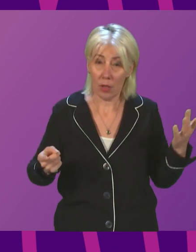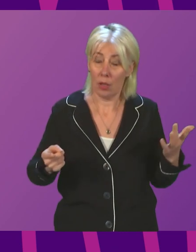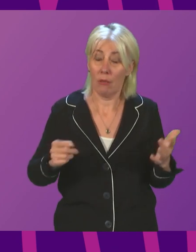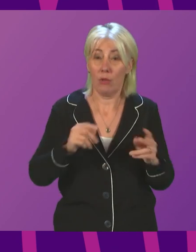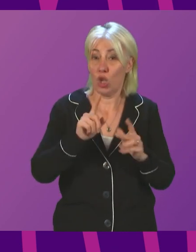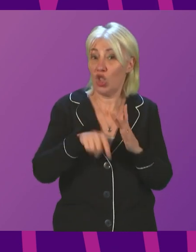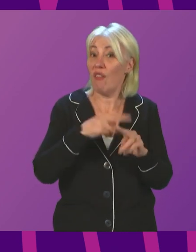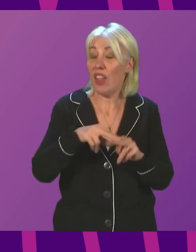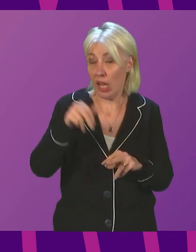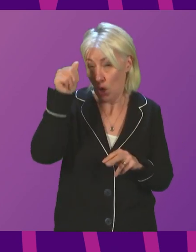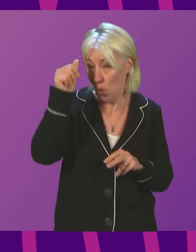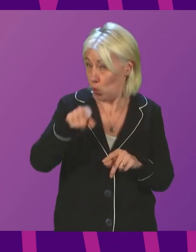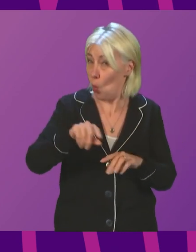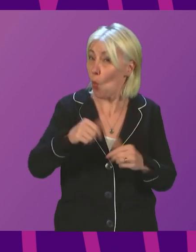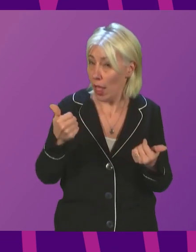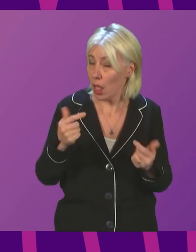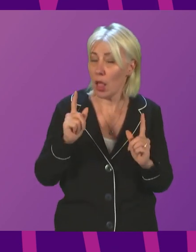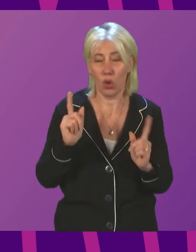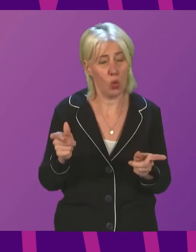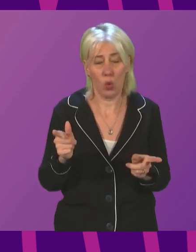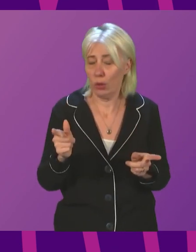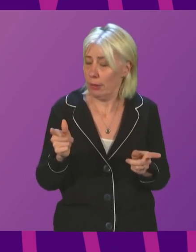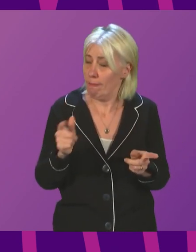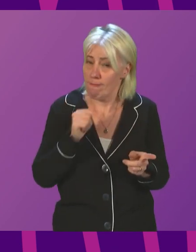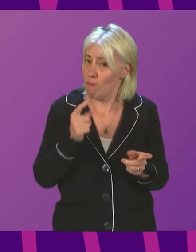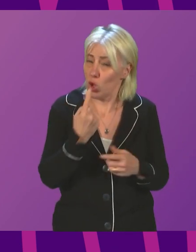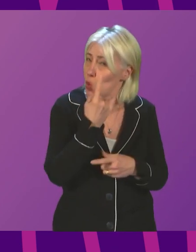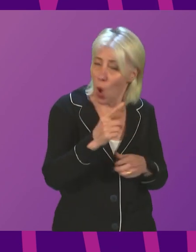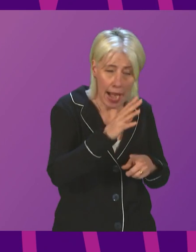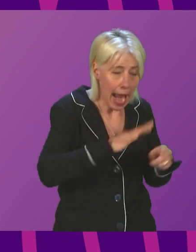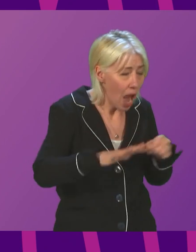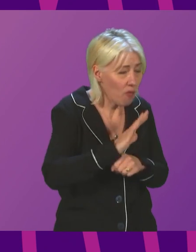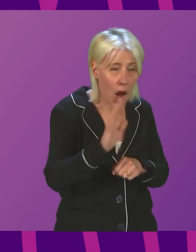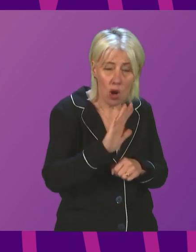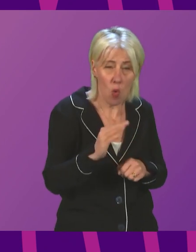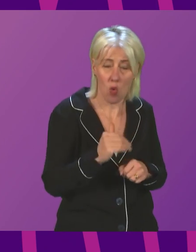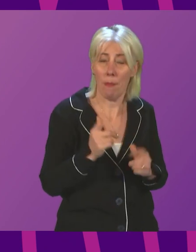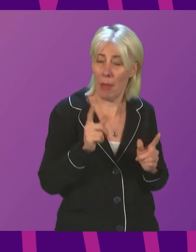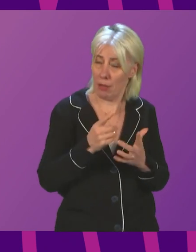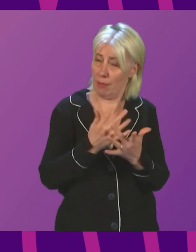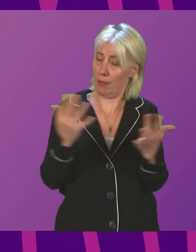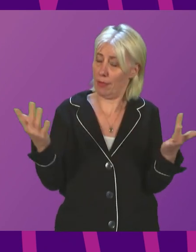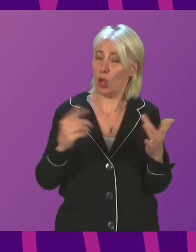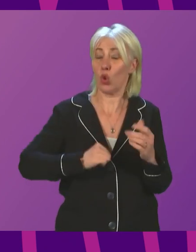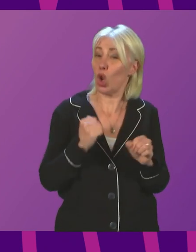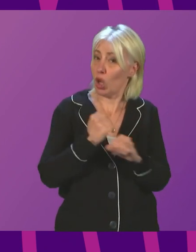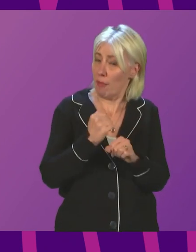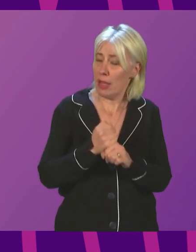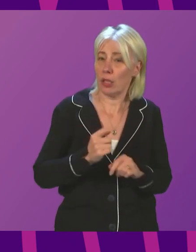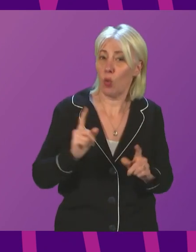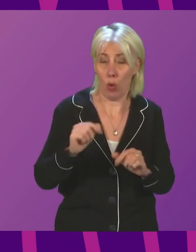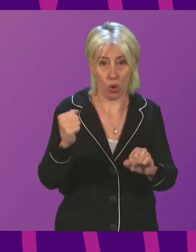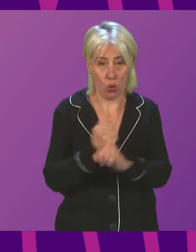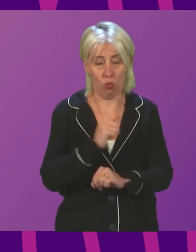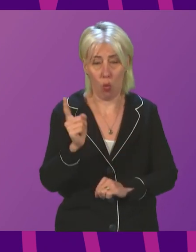familiar and the hospitality sector. So the Scottish Government is taking measures to ensure